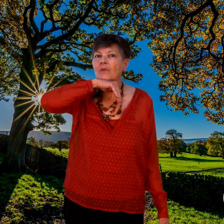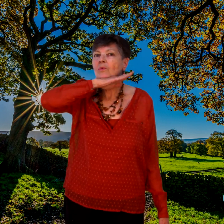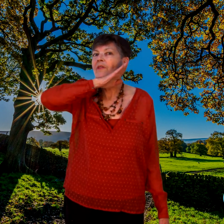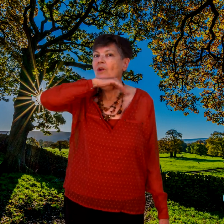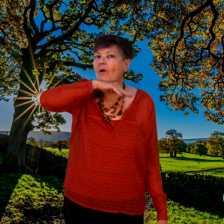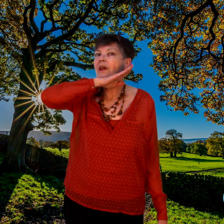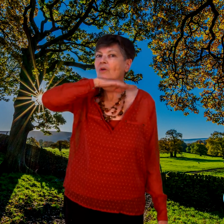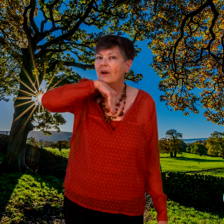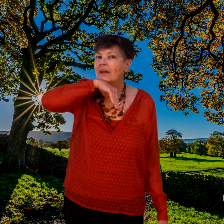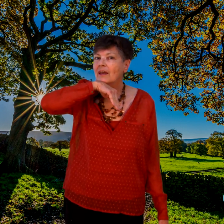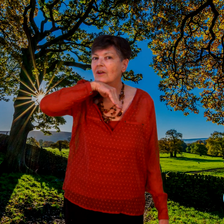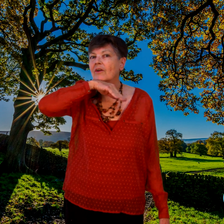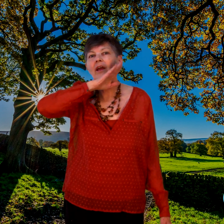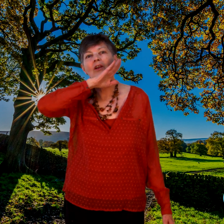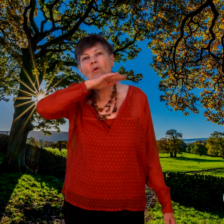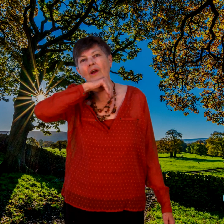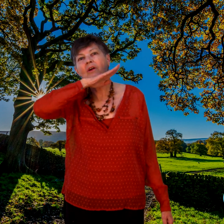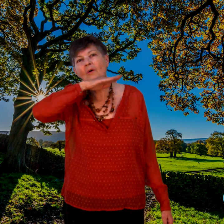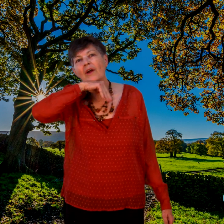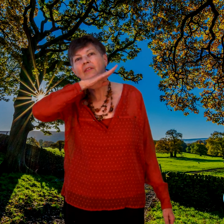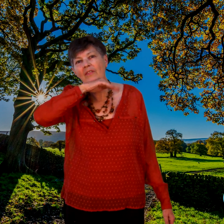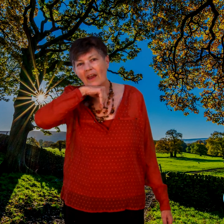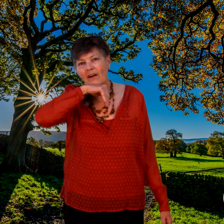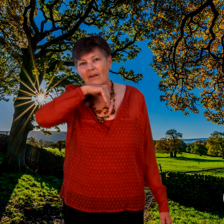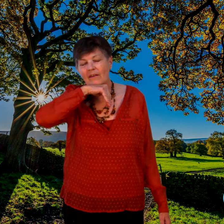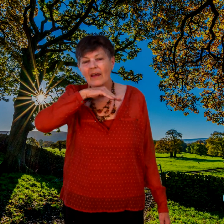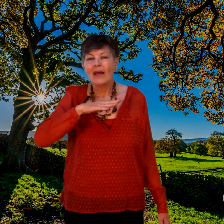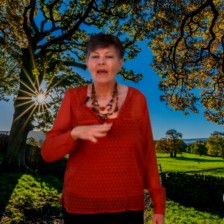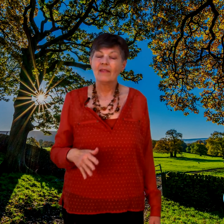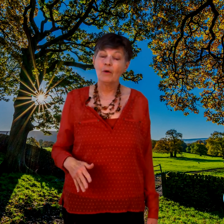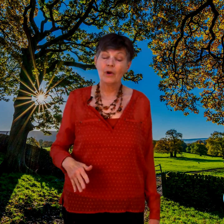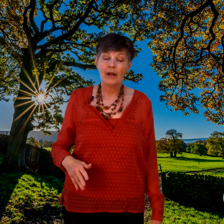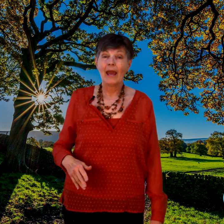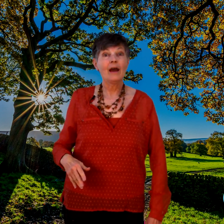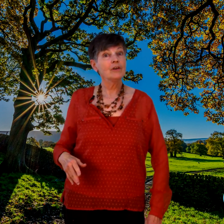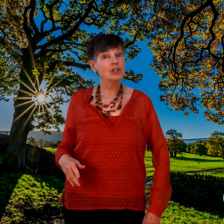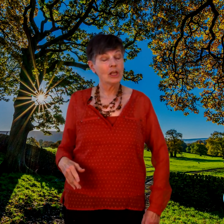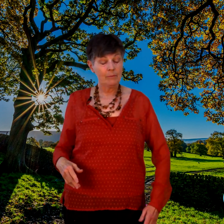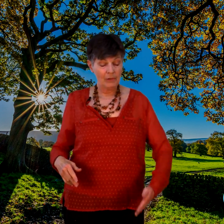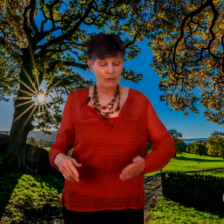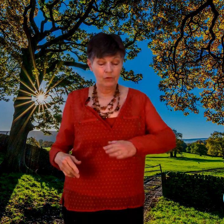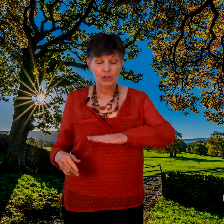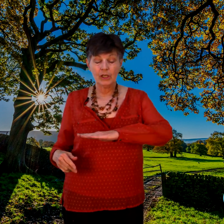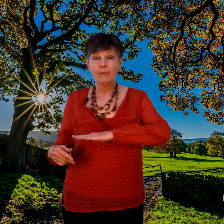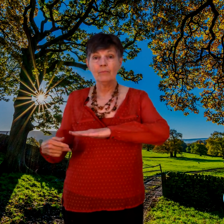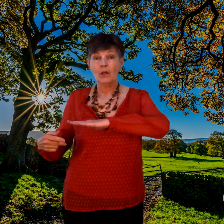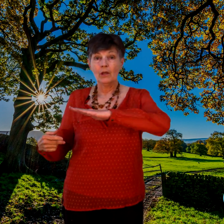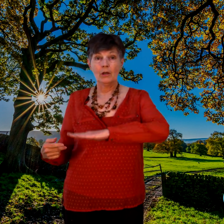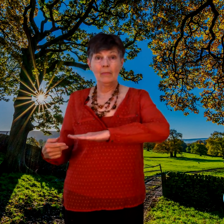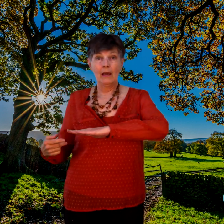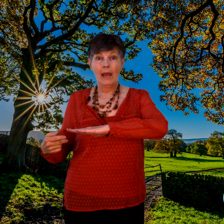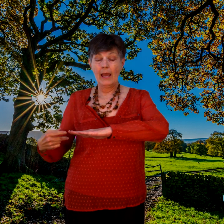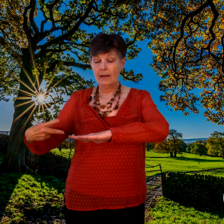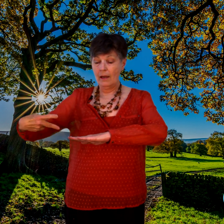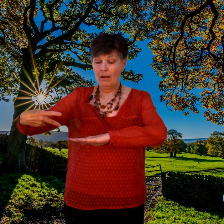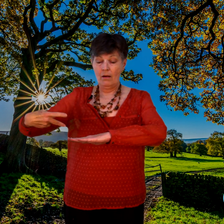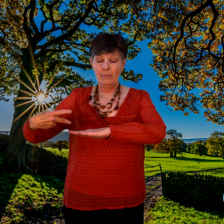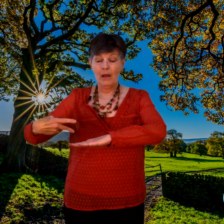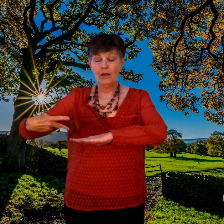With an oink, oink here and an oink, oink there. And then we're going to have a sheep. Now for a sheep, you're to make a hand, arm out